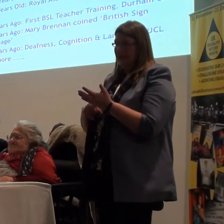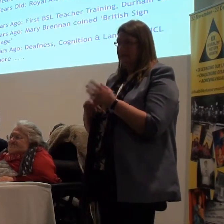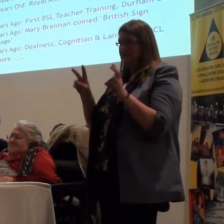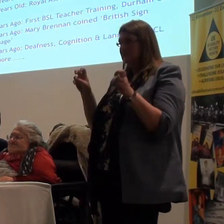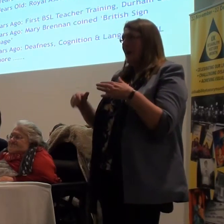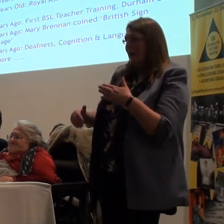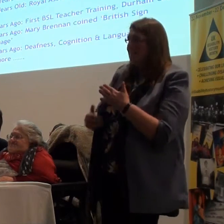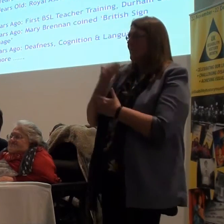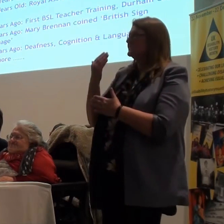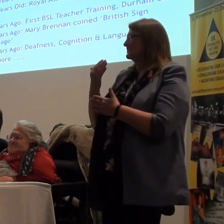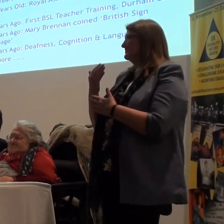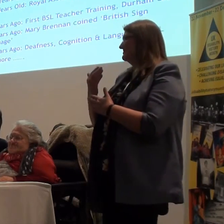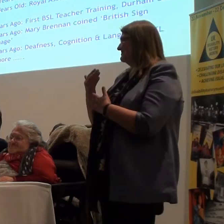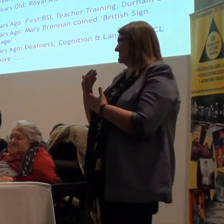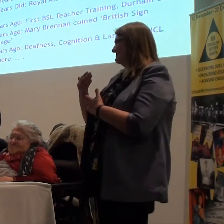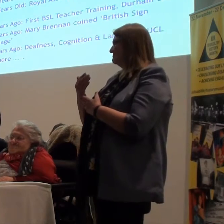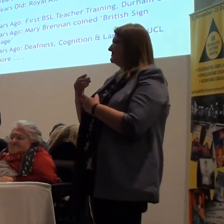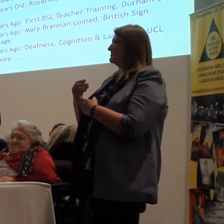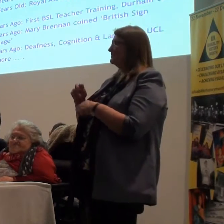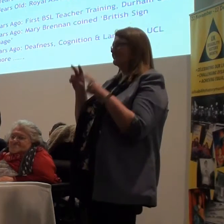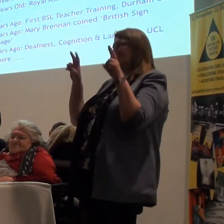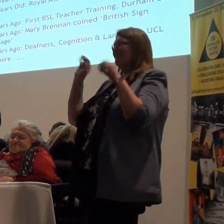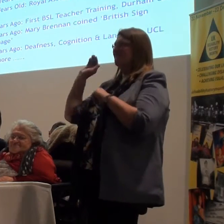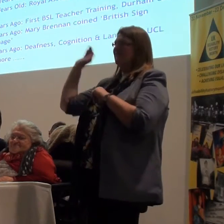But still, a lot of people didn't know about BSL.